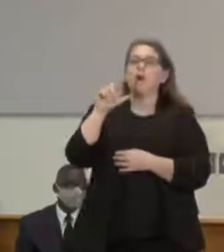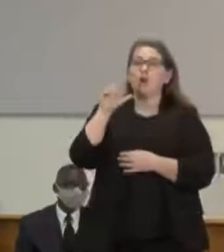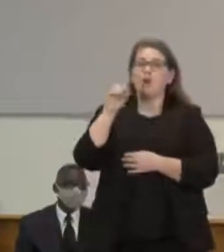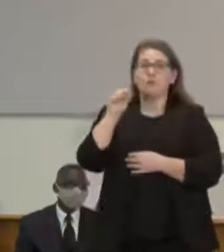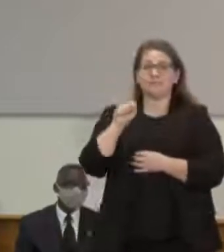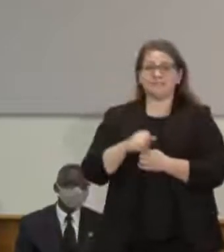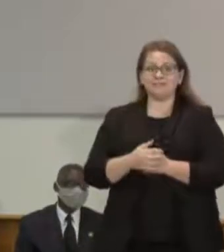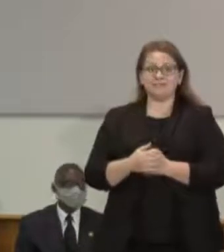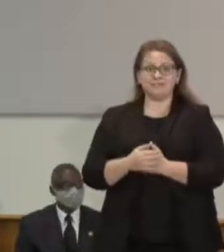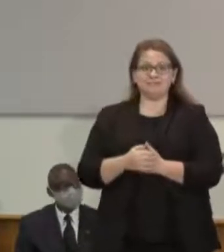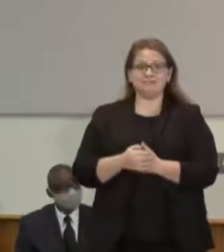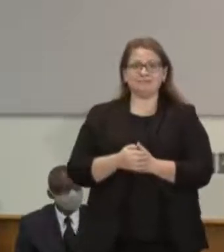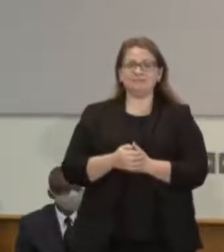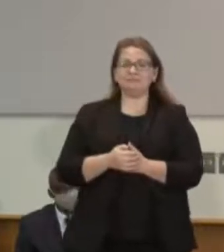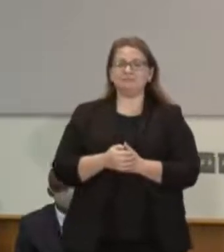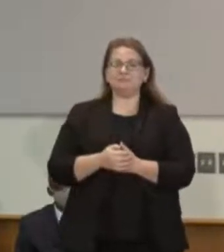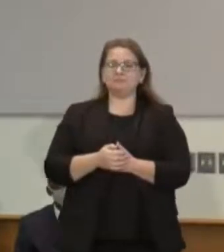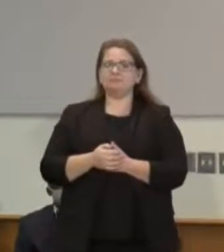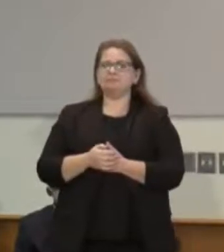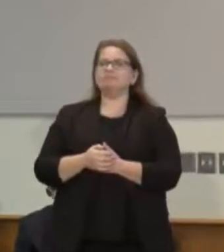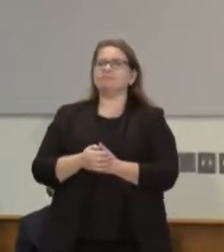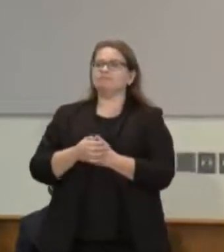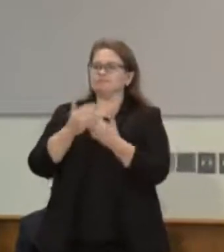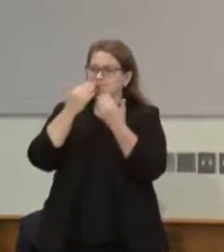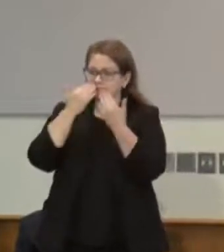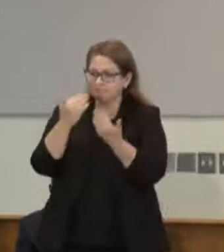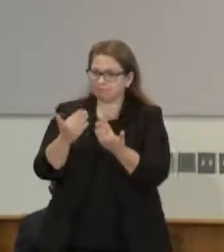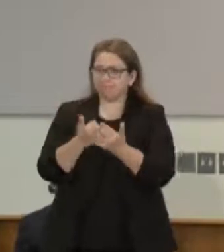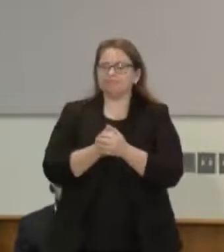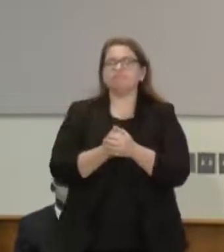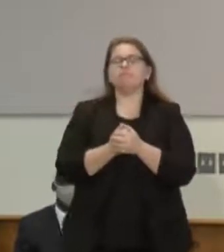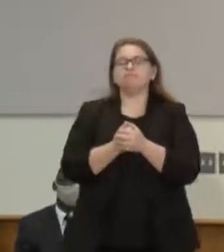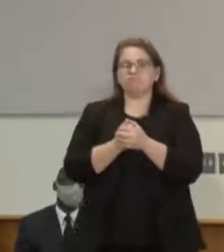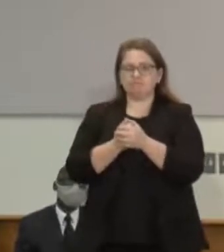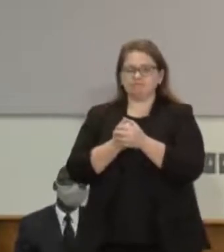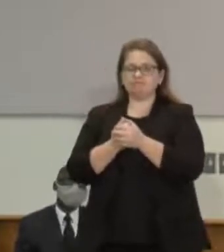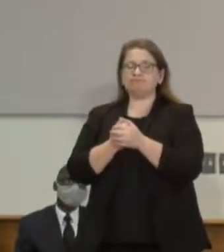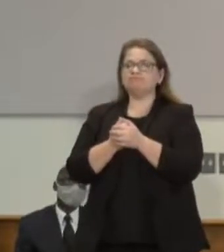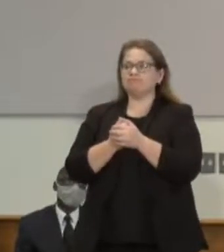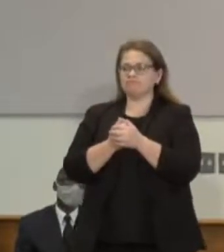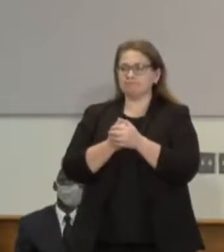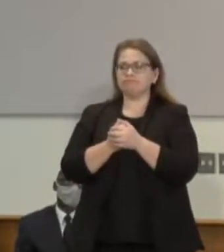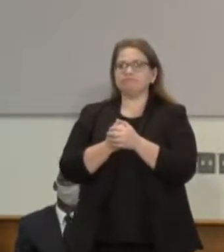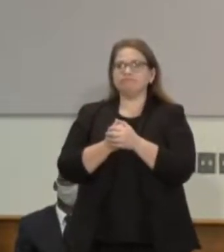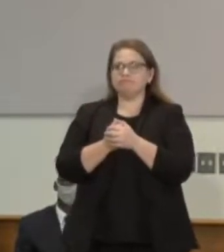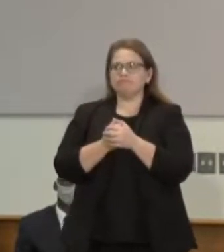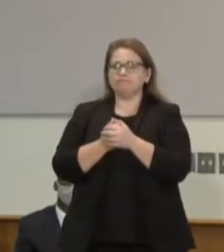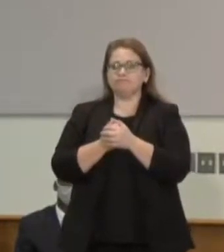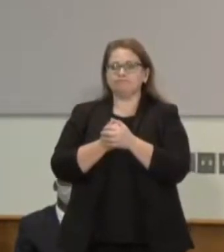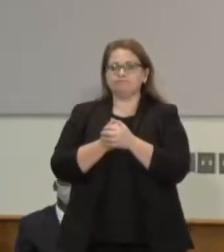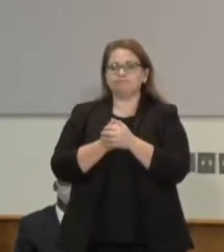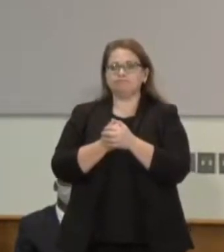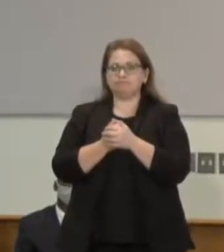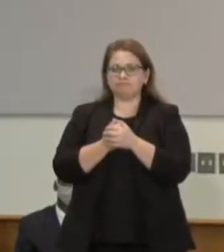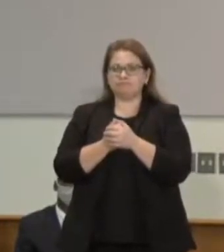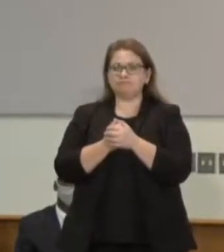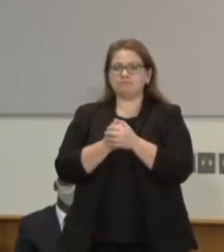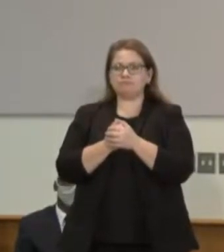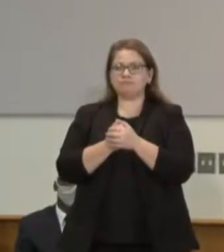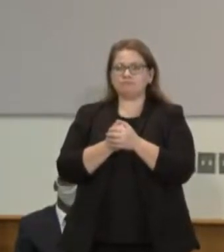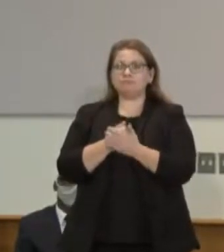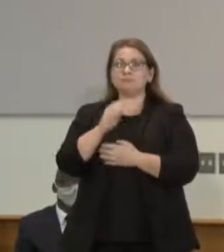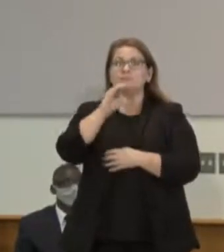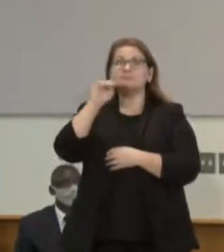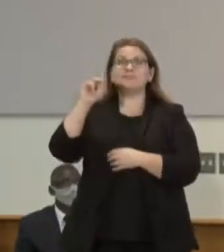Thank you, Governor. And thank you all for being here together. I think we're demonstrating the fact that Minnesotans all came together